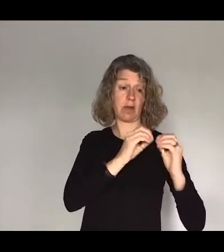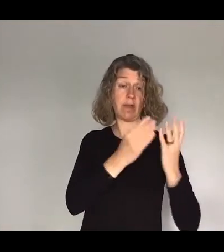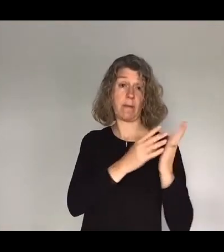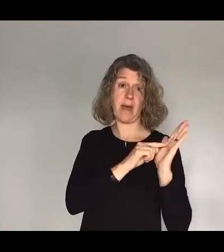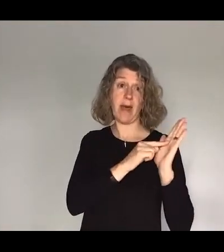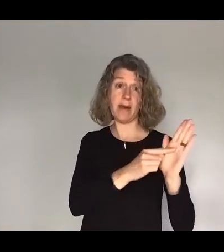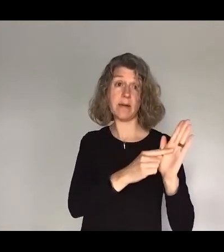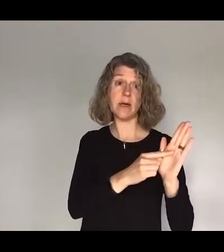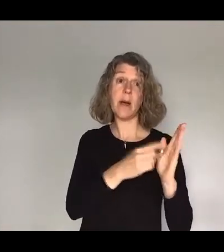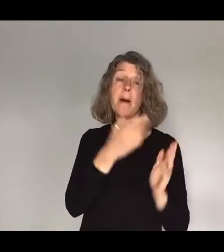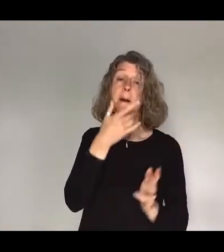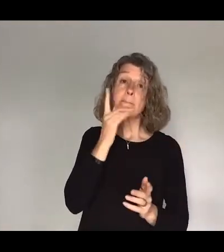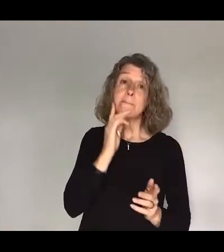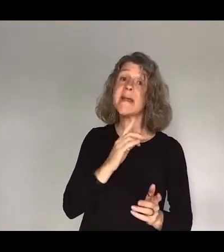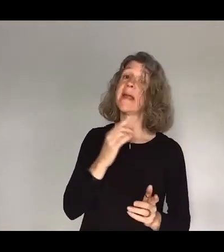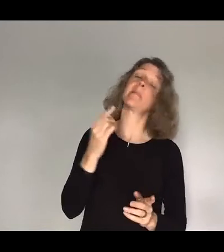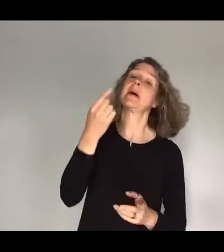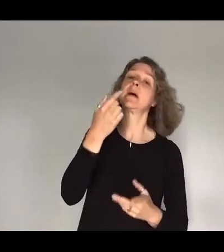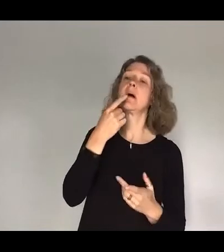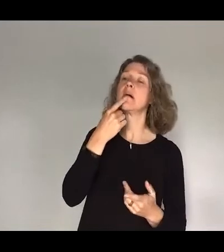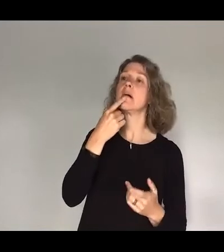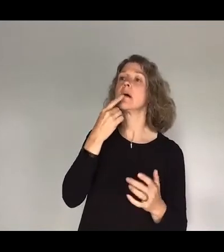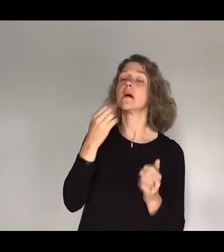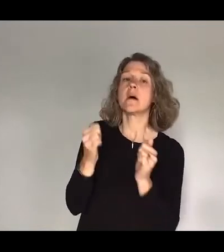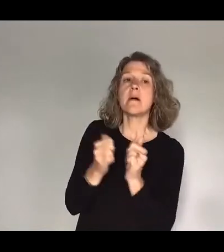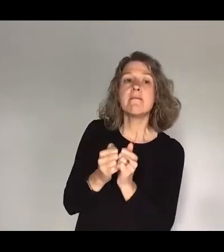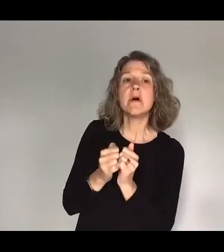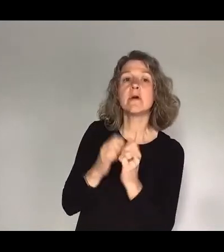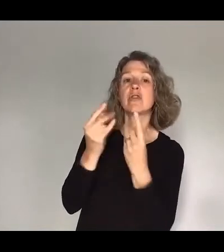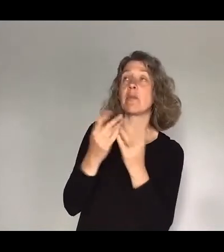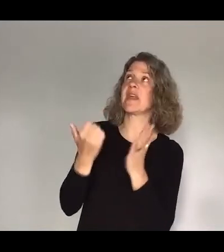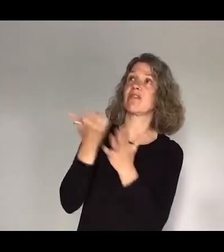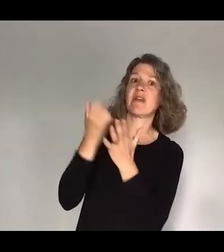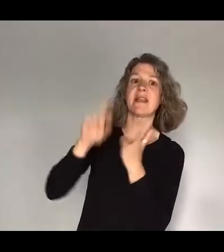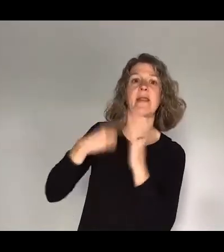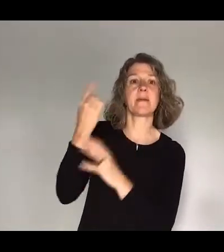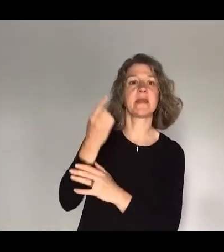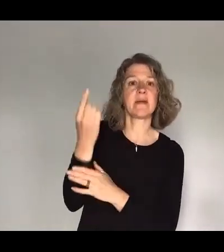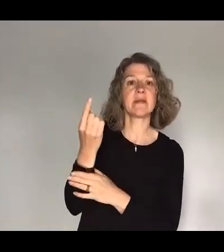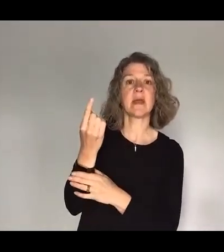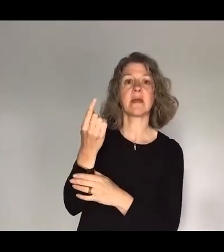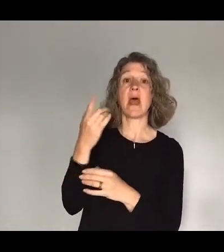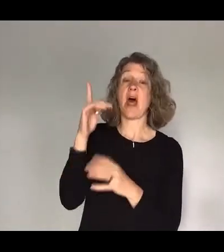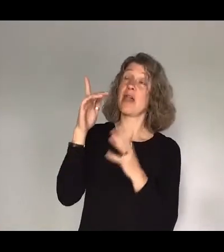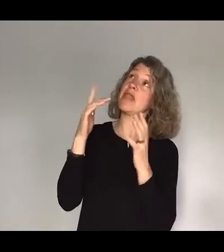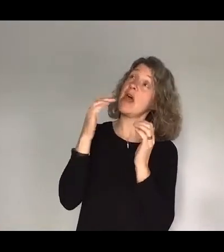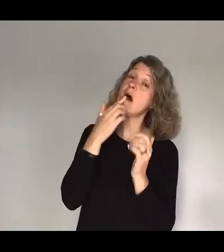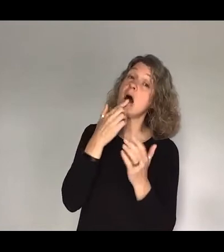someone greater than themselves and the oath confirms what is said and puts an end to all argument because God wanted to make the